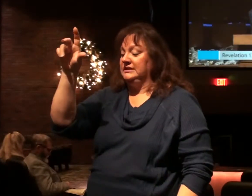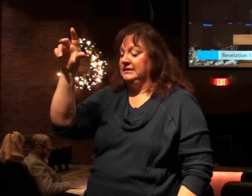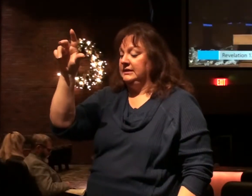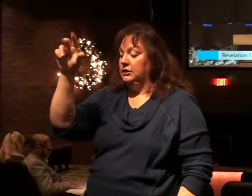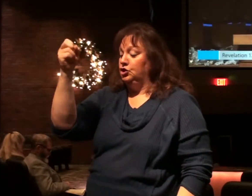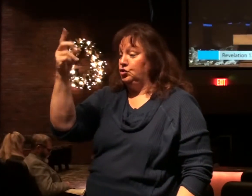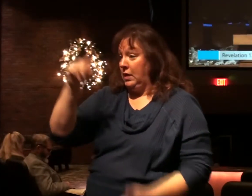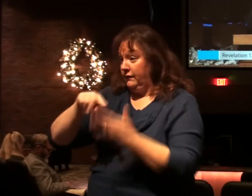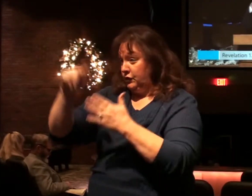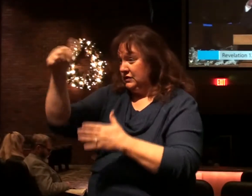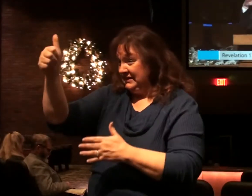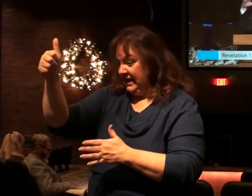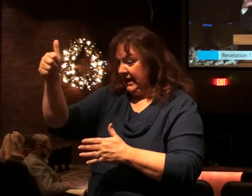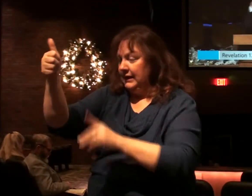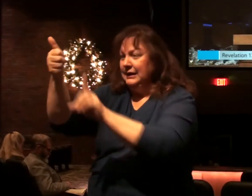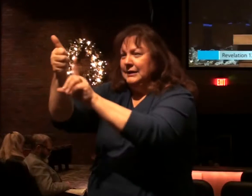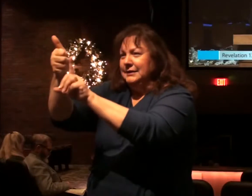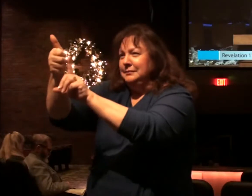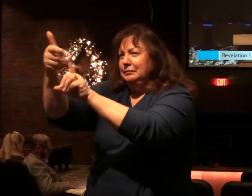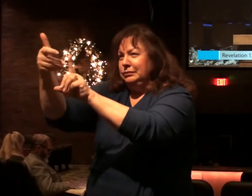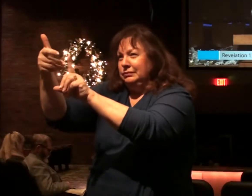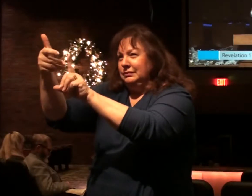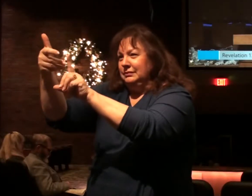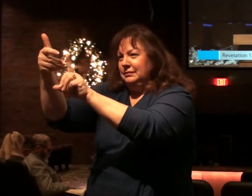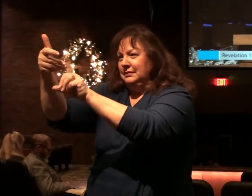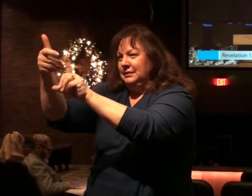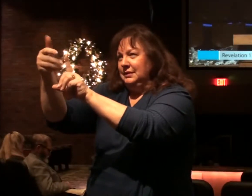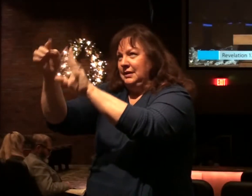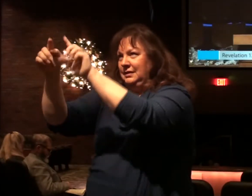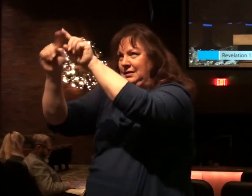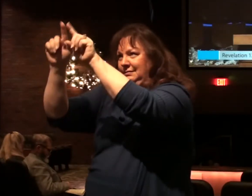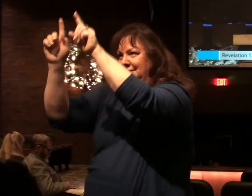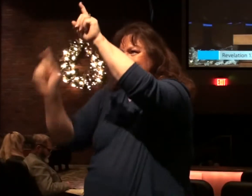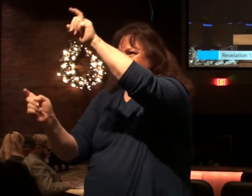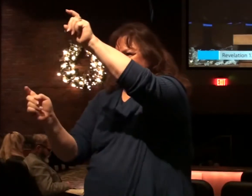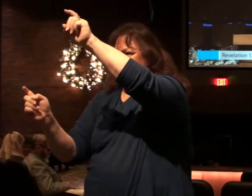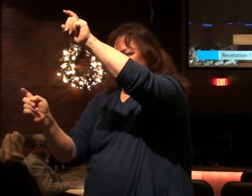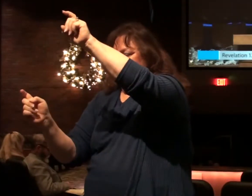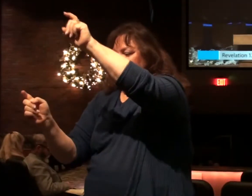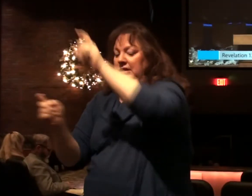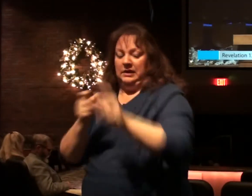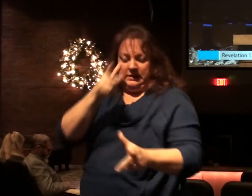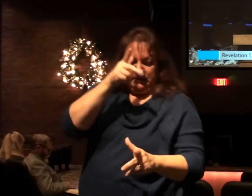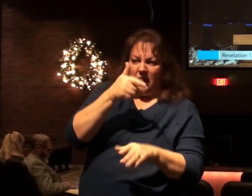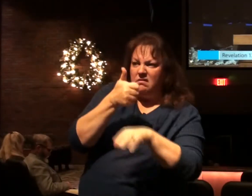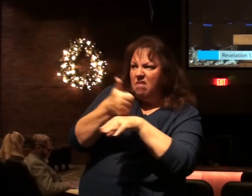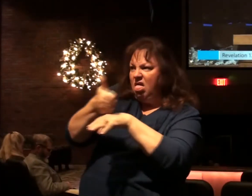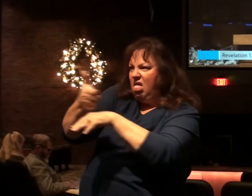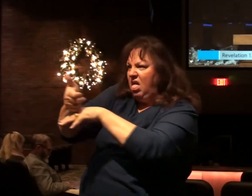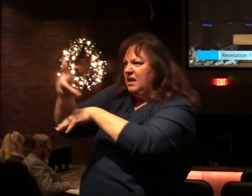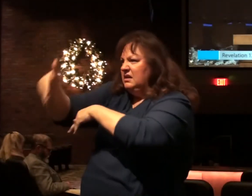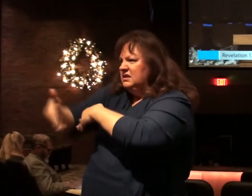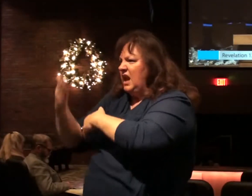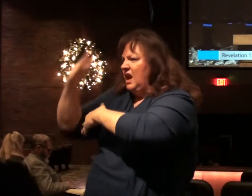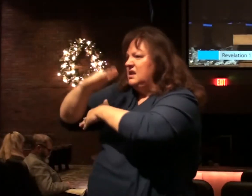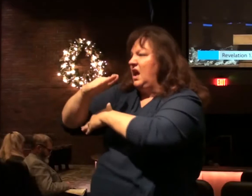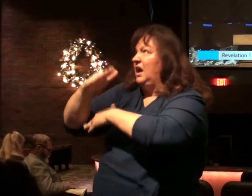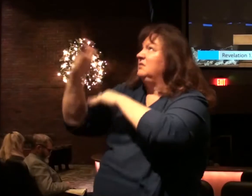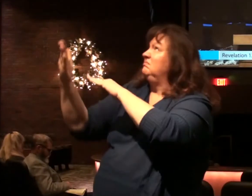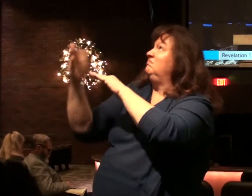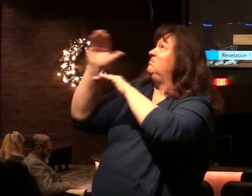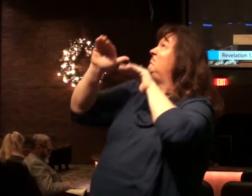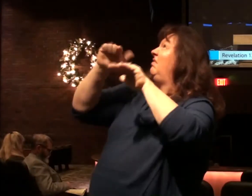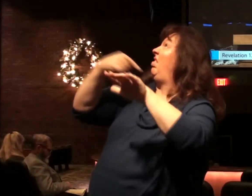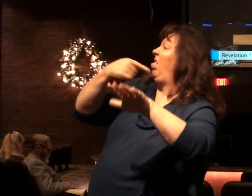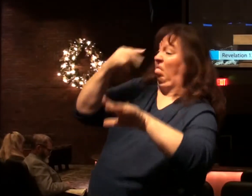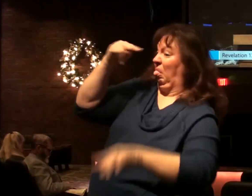So he did a little elaboration there when he said that the devil accuses that night and day before God